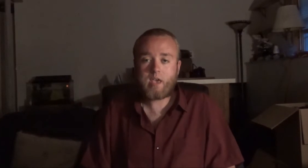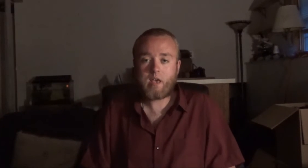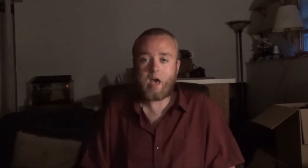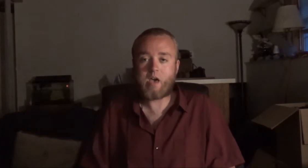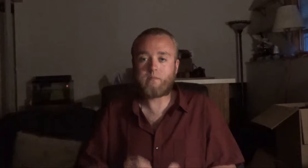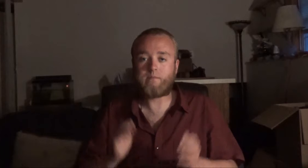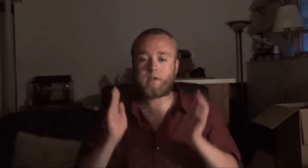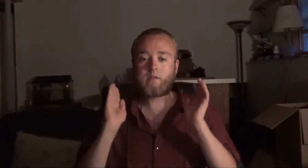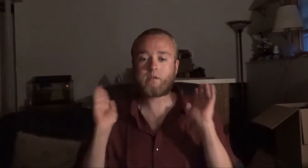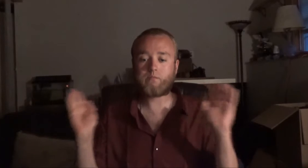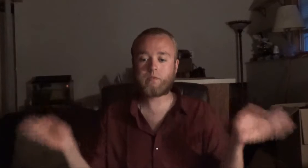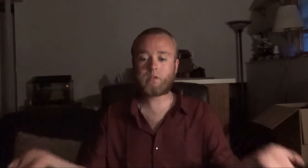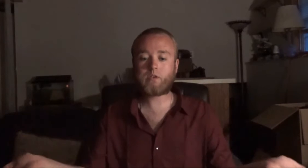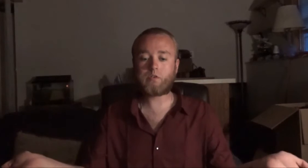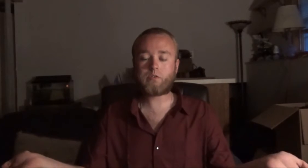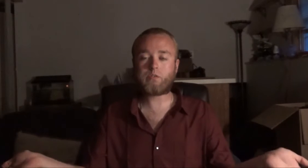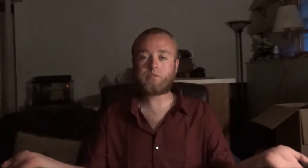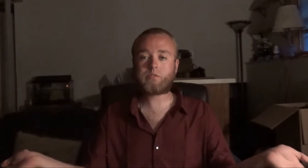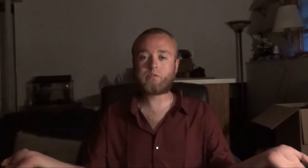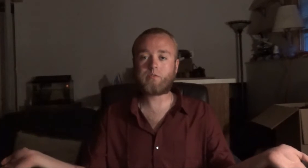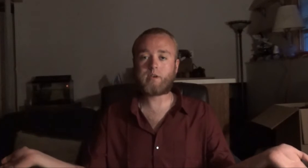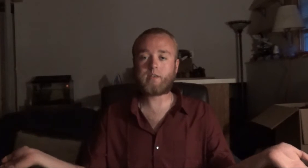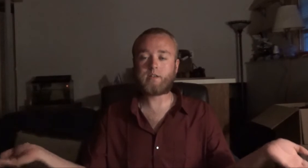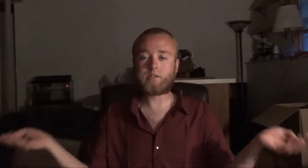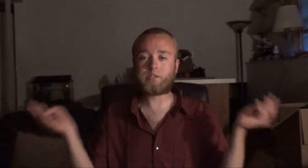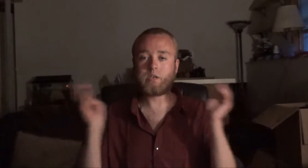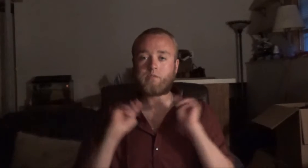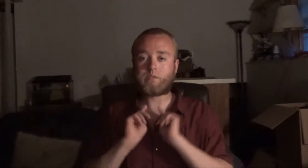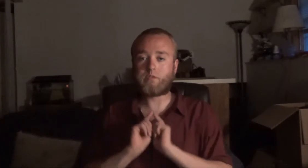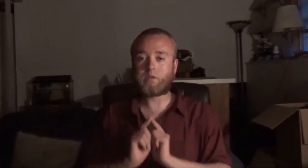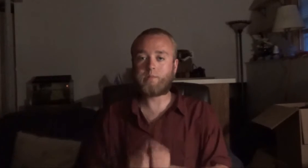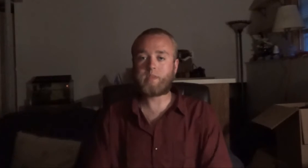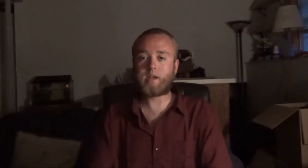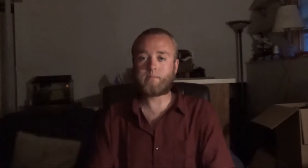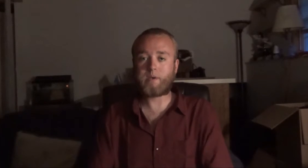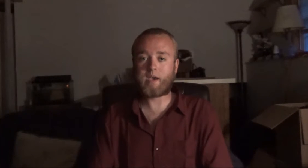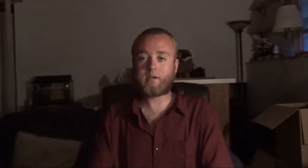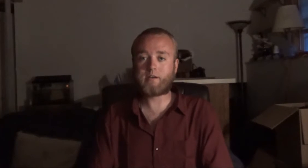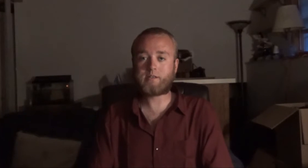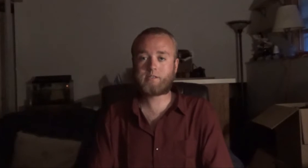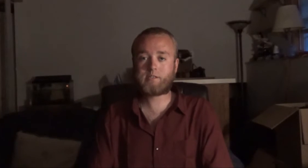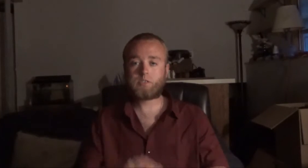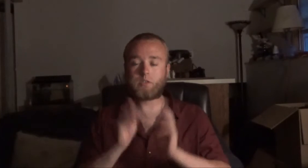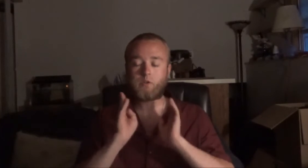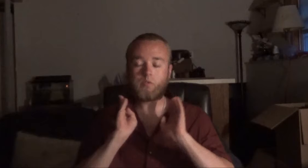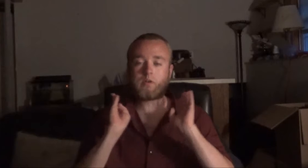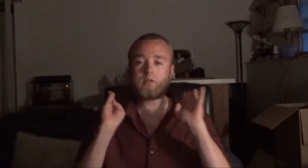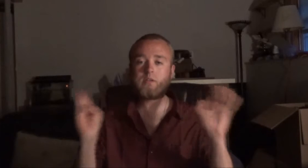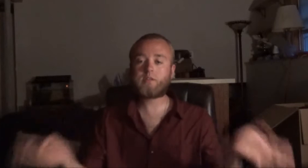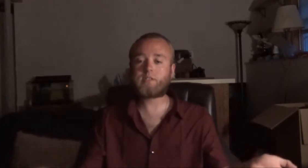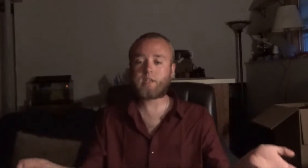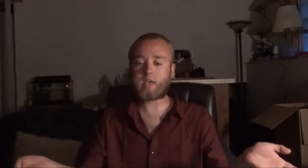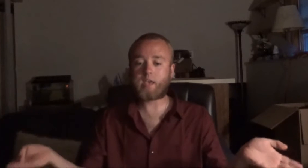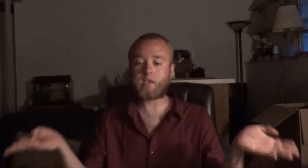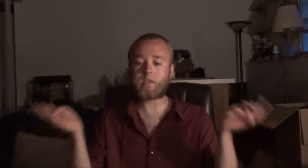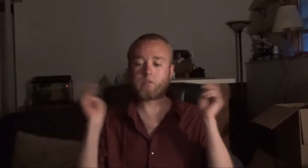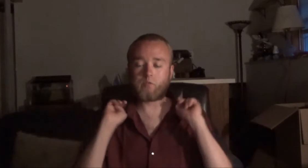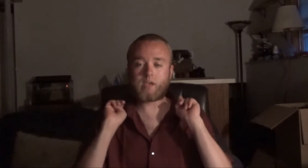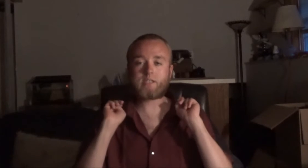I have a very, really good news story I'd like to share with you coming out of Paris. So, earlier today, in the great